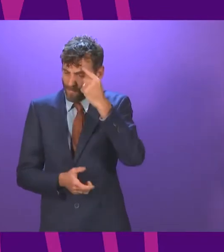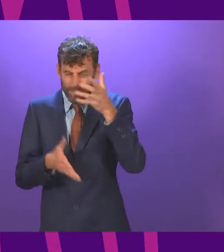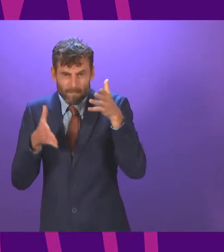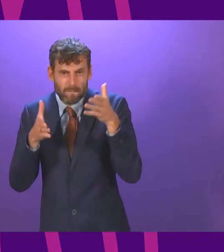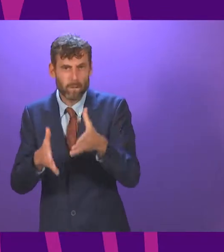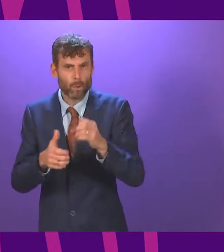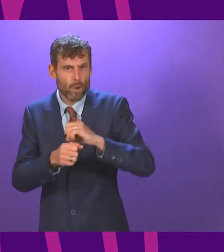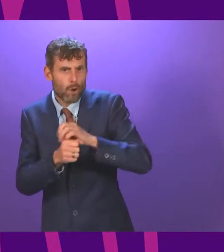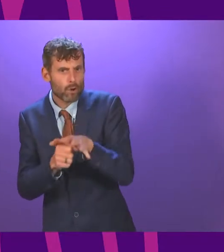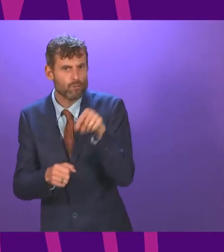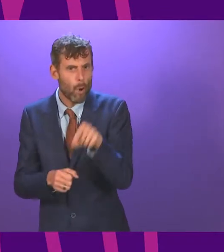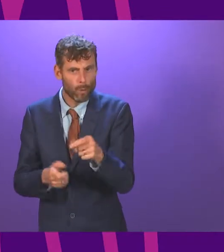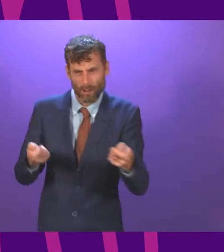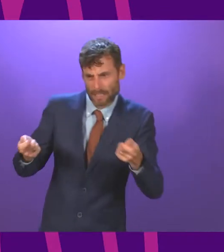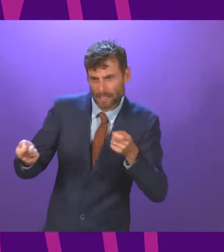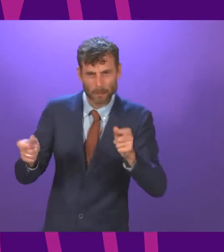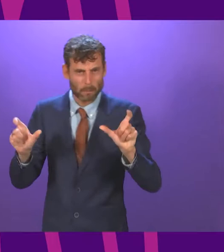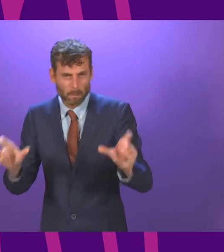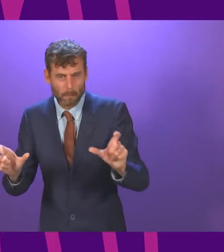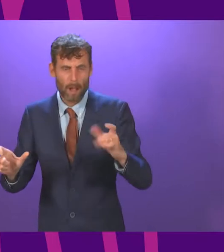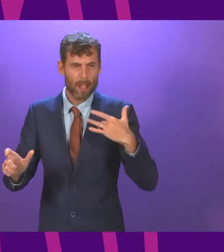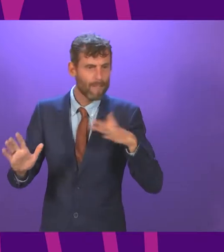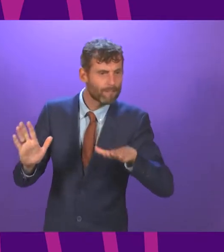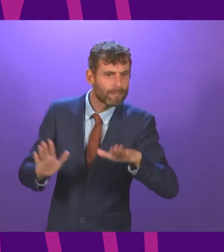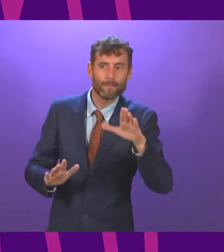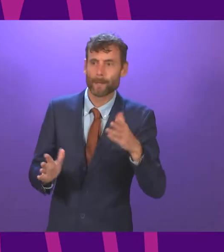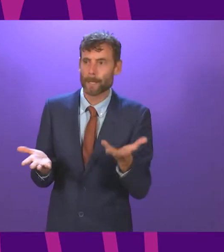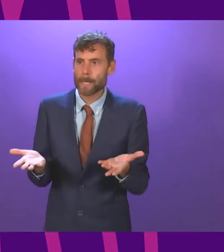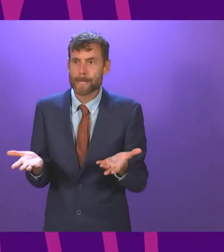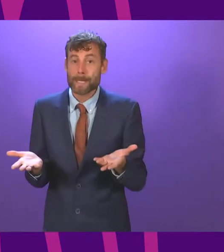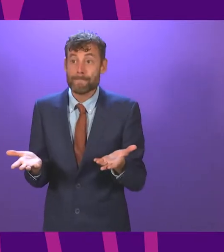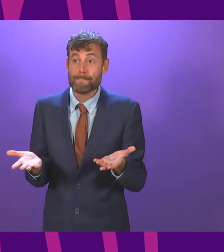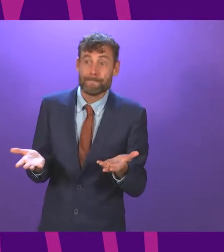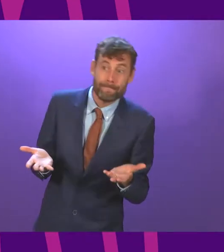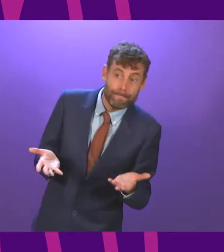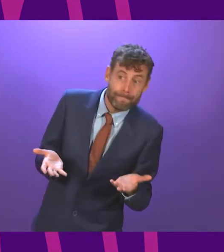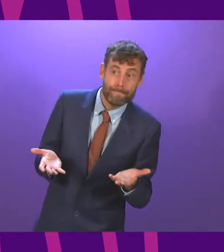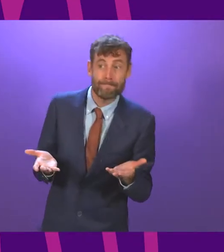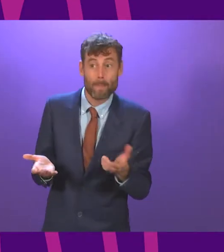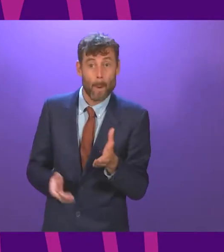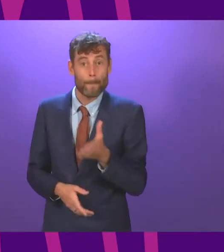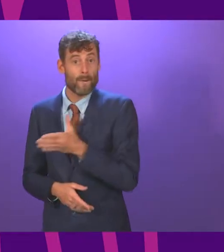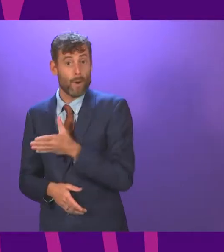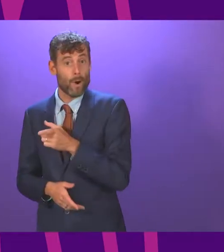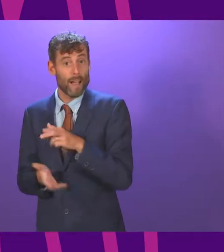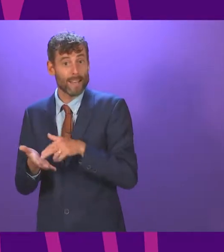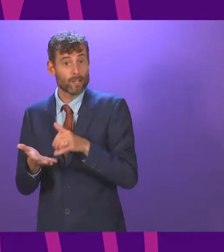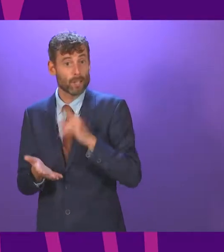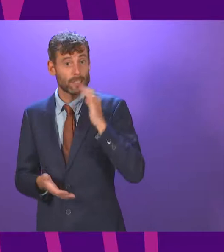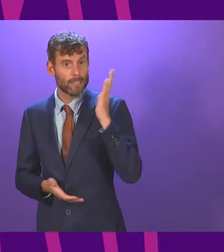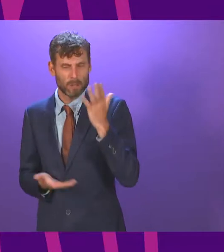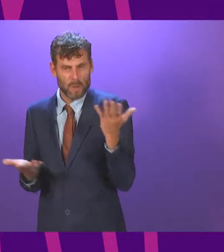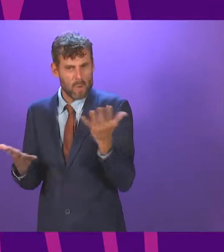been promised from the First Minister was somewhat lacking in the speeches she made earlier this afternoon.